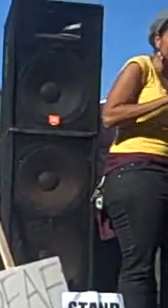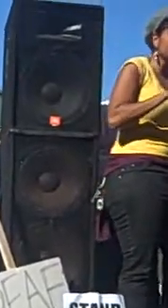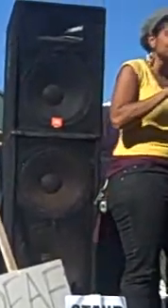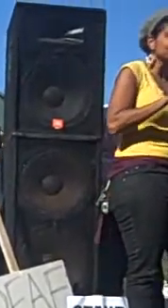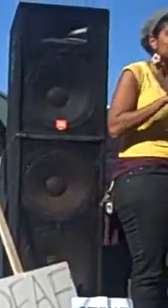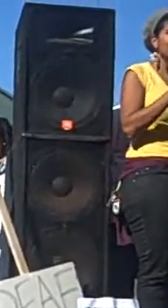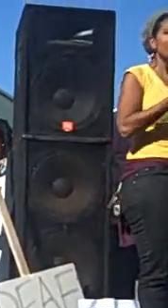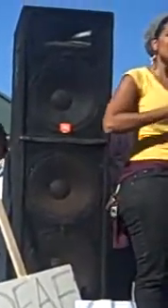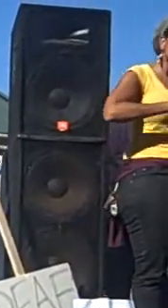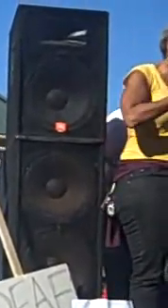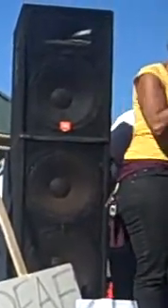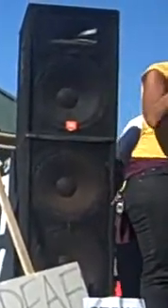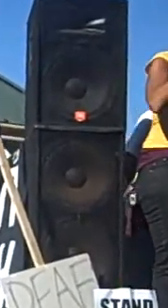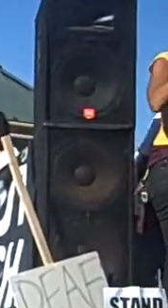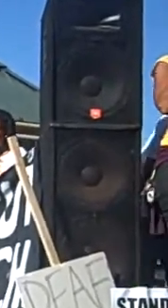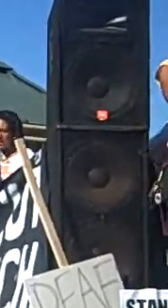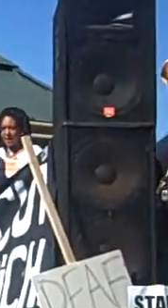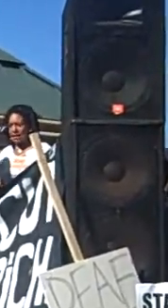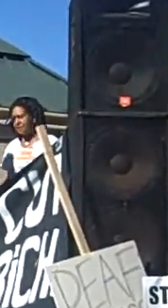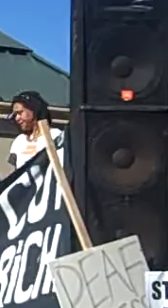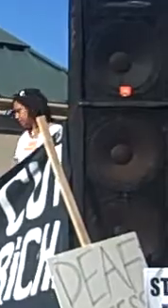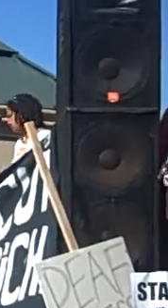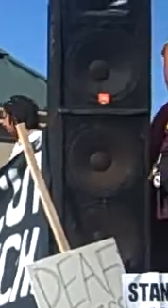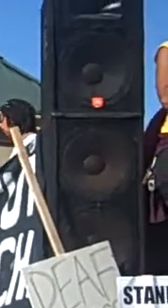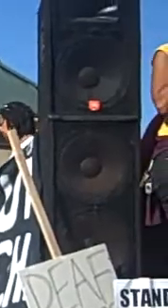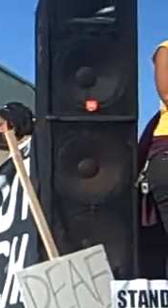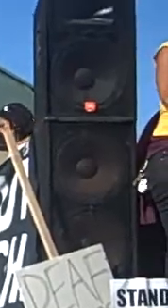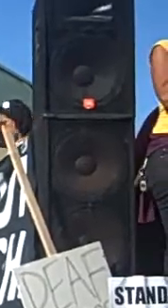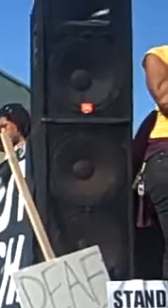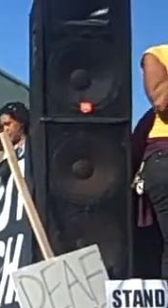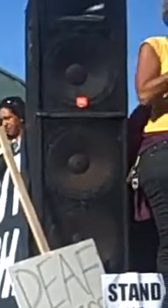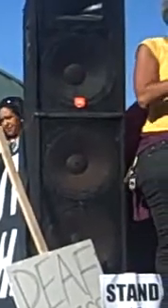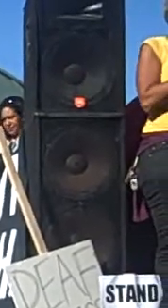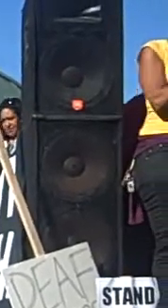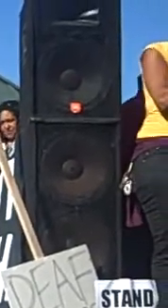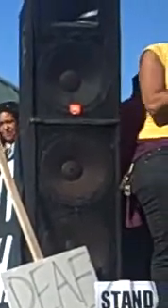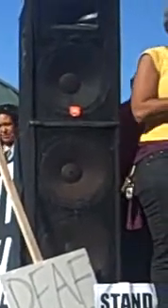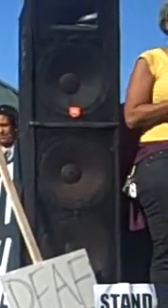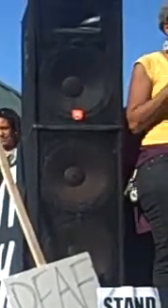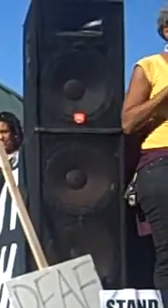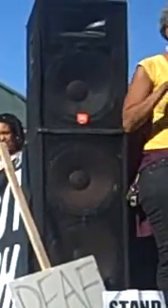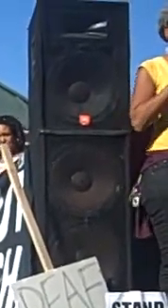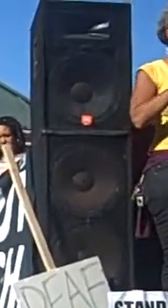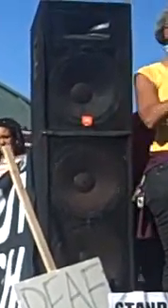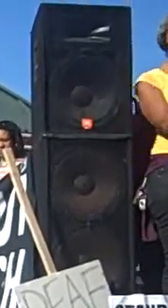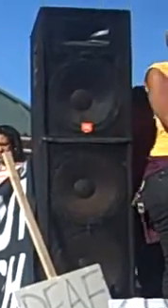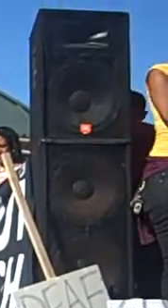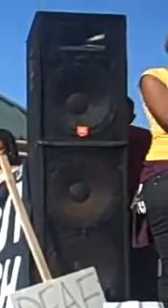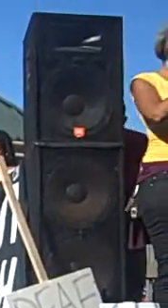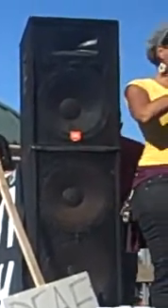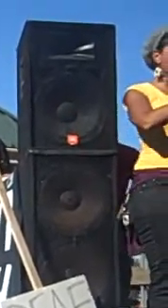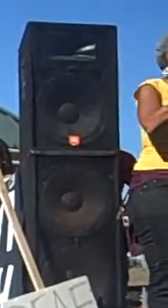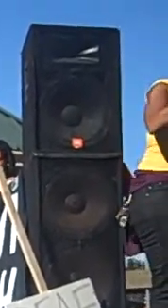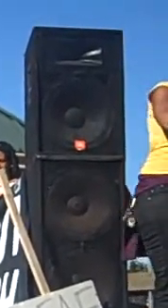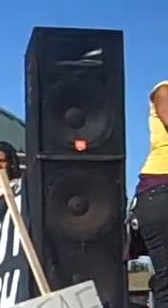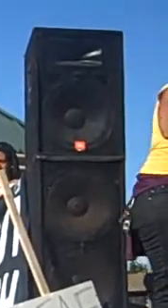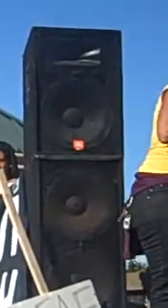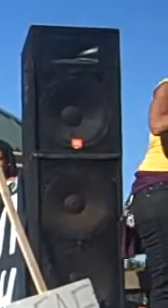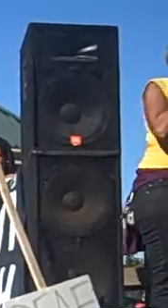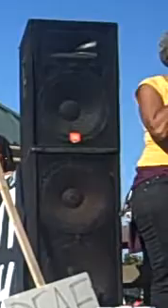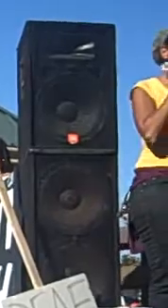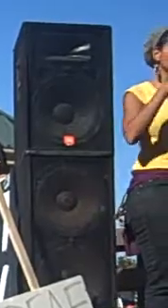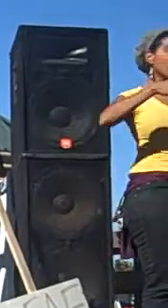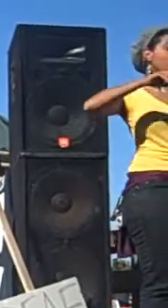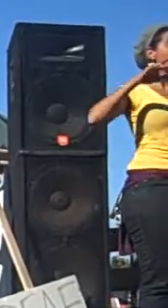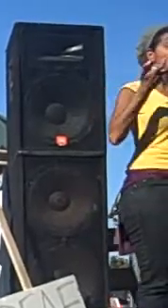and for industry. Yes, we are putting back people to work using cannabis hemp. What do I hear? Hemp-Empire!